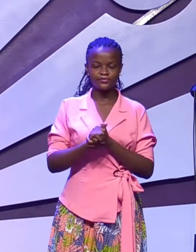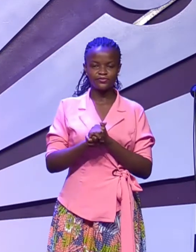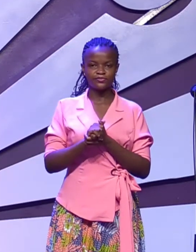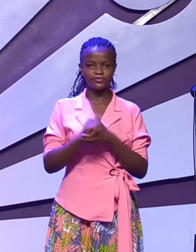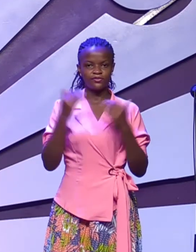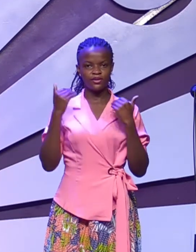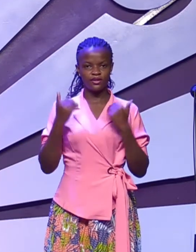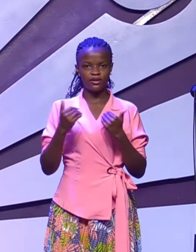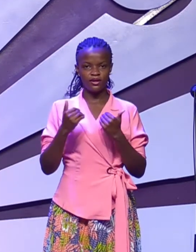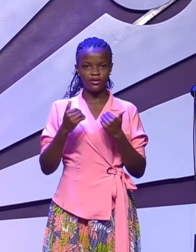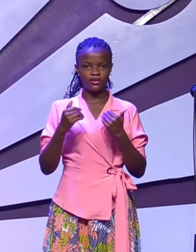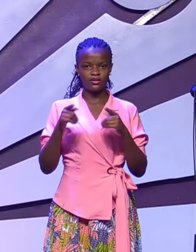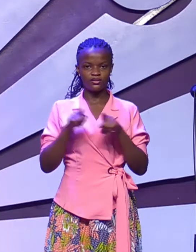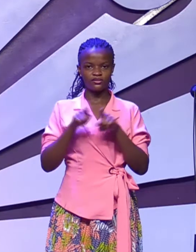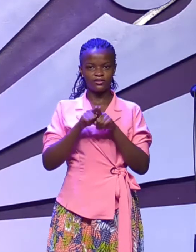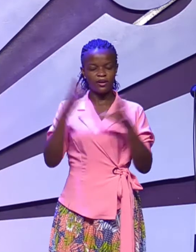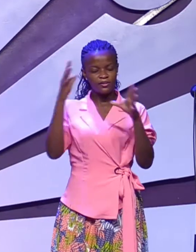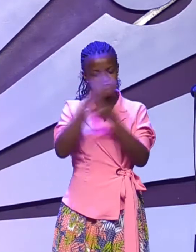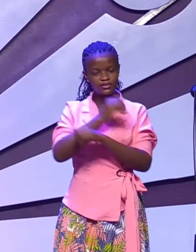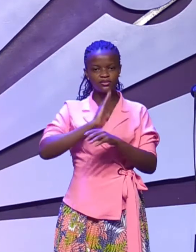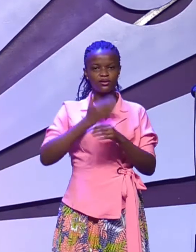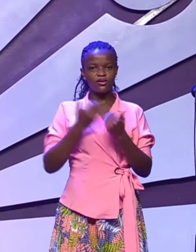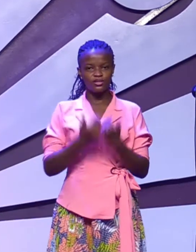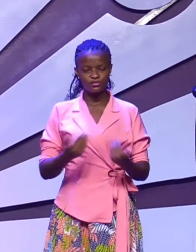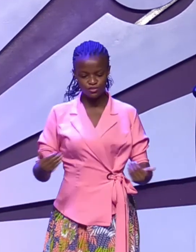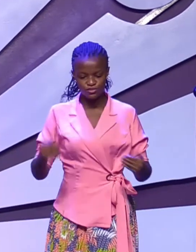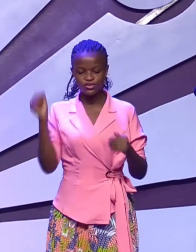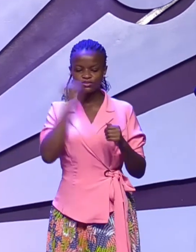I especially miss our children, my grandchildren.